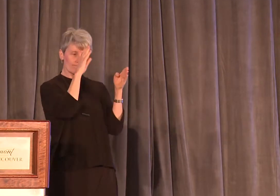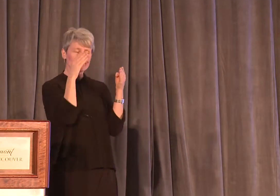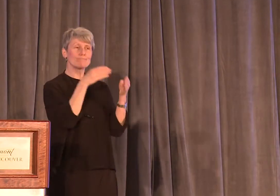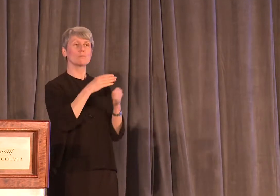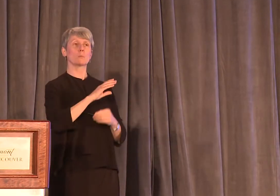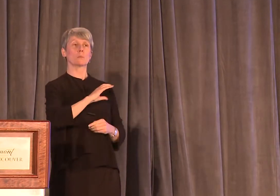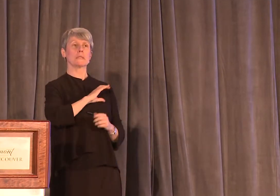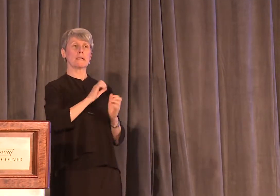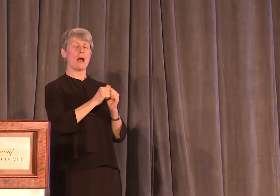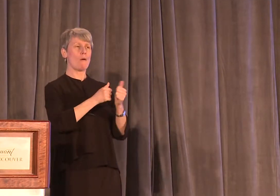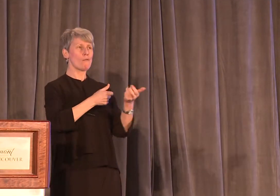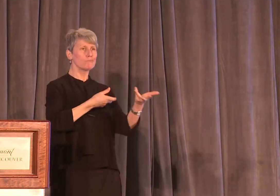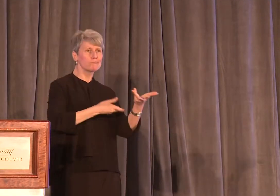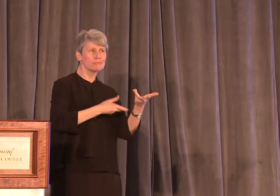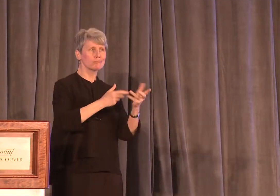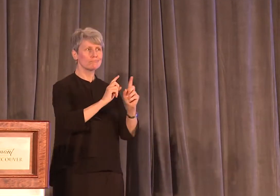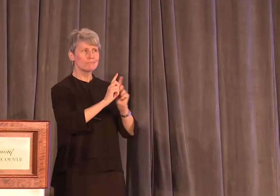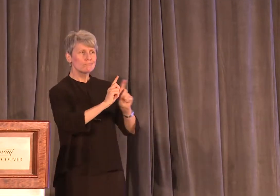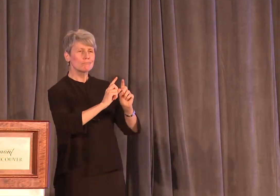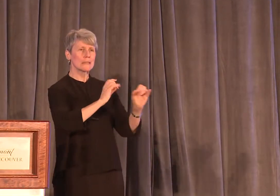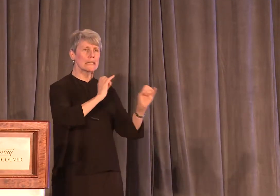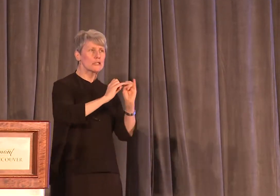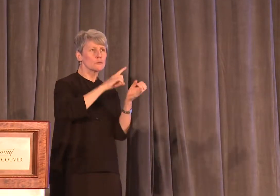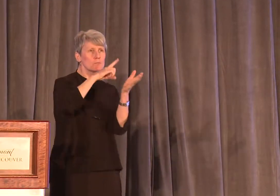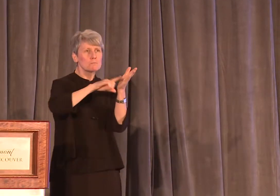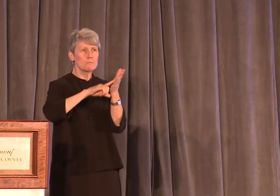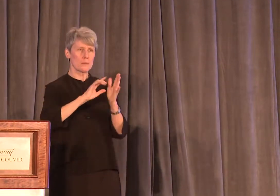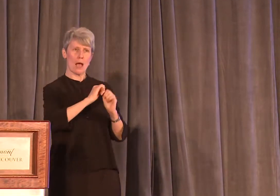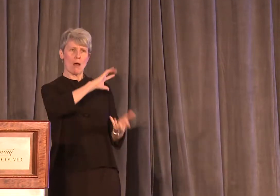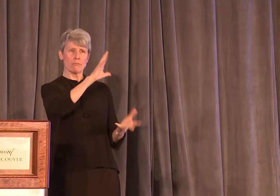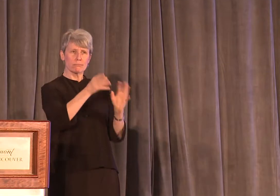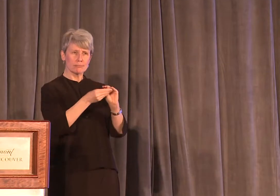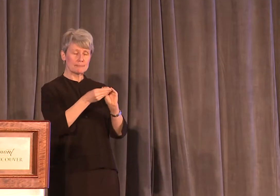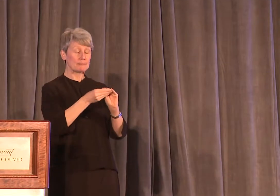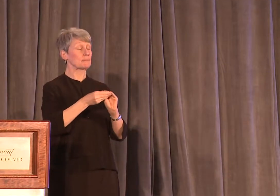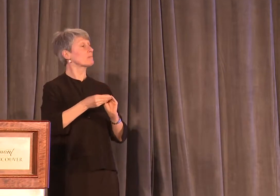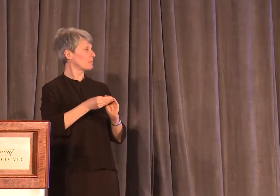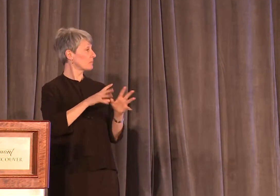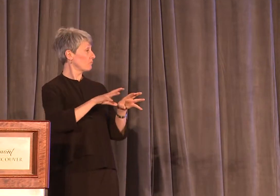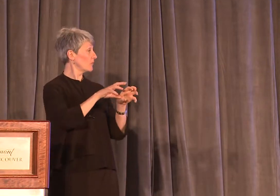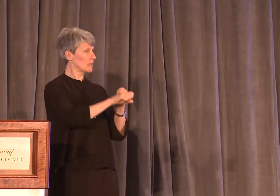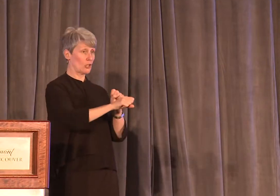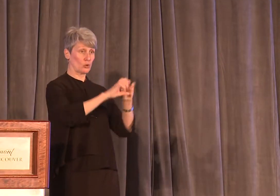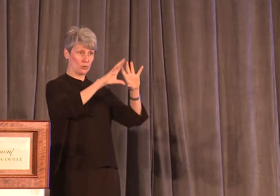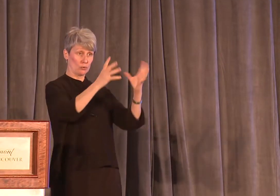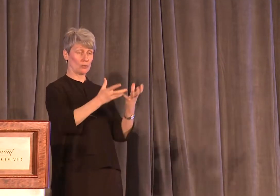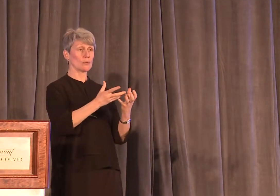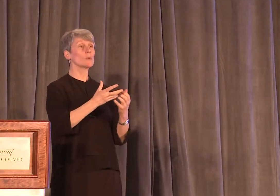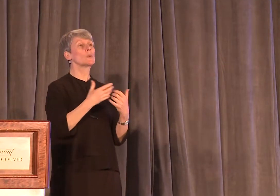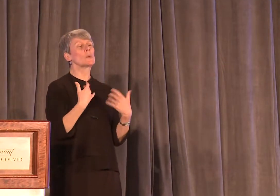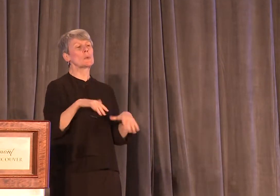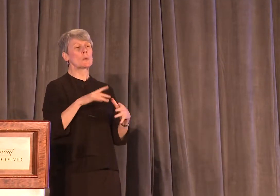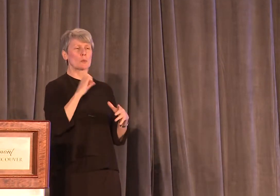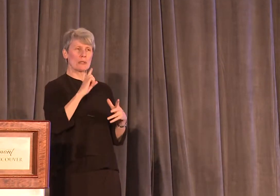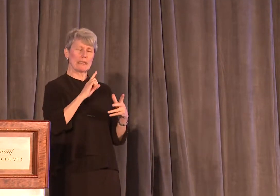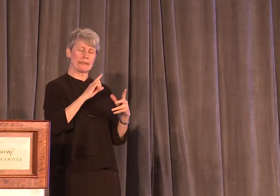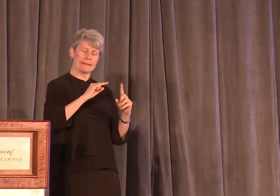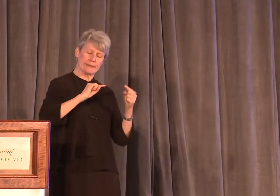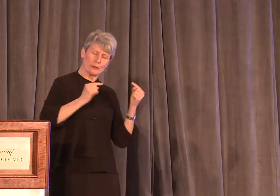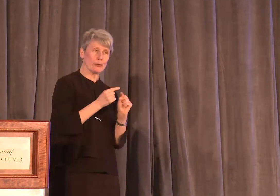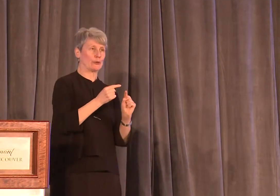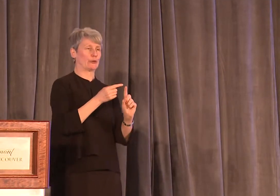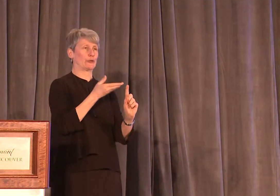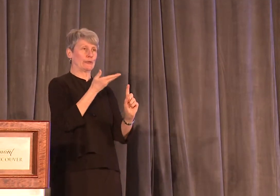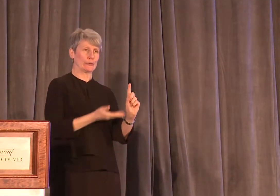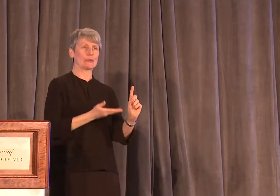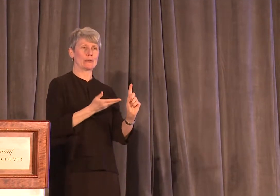handled the alleged offense. And what I found is that while sexual assault is one of the most serious crimes in the